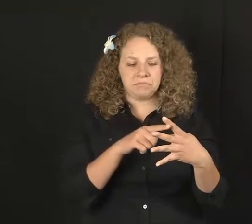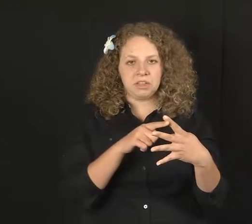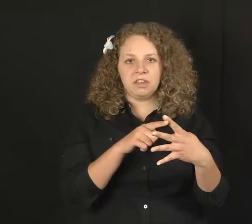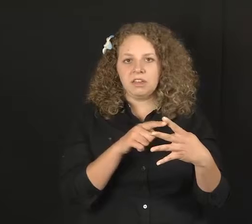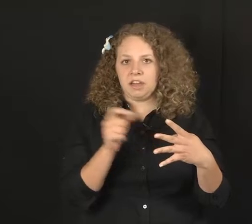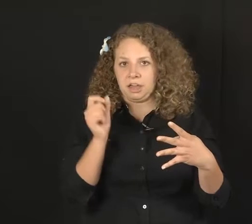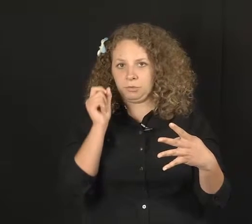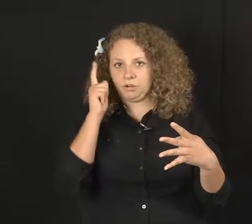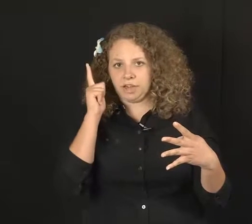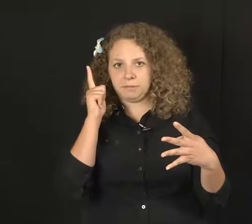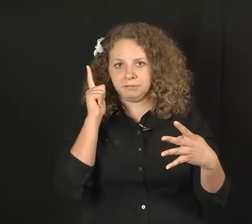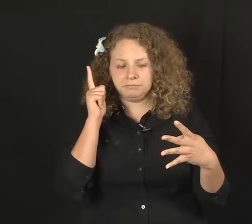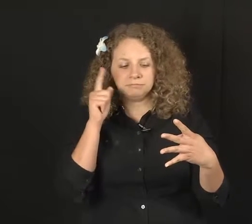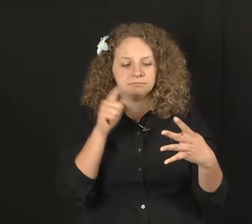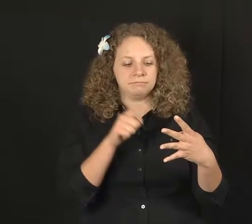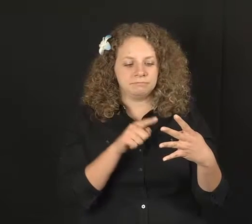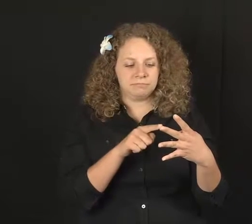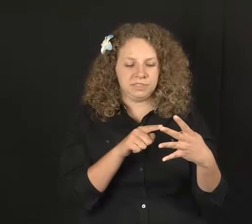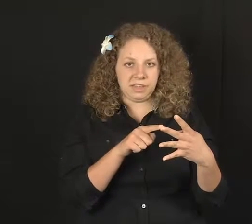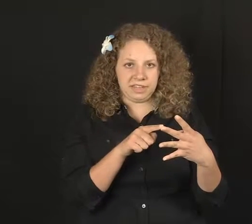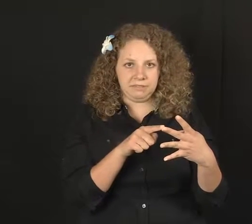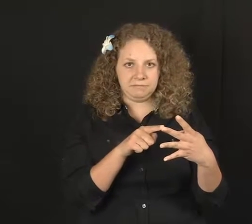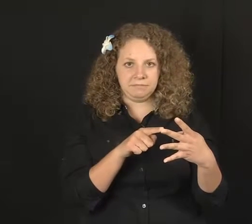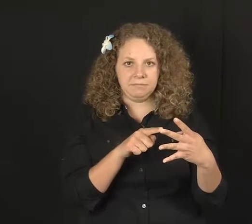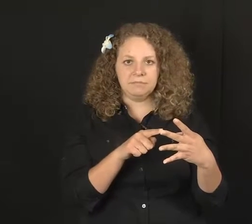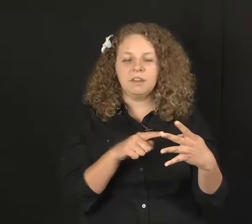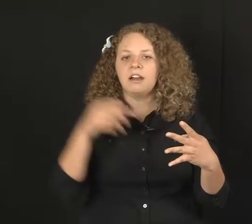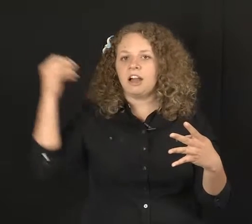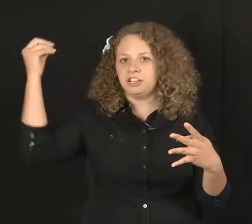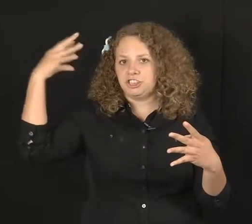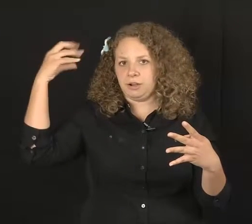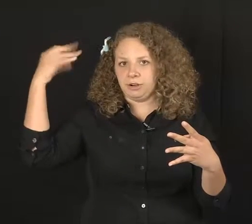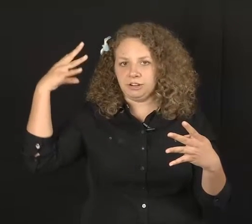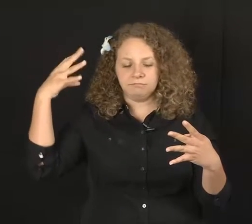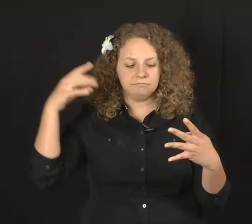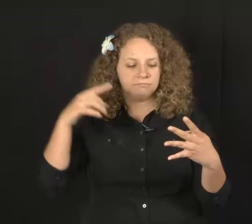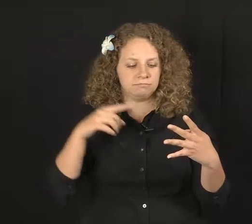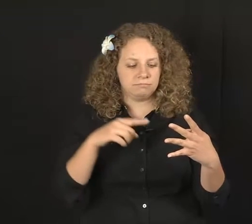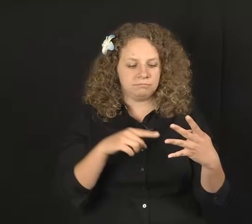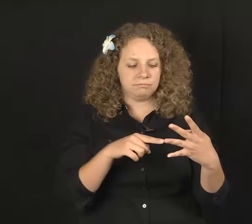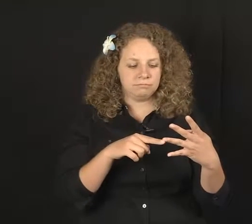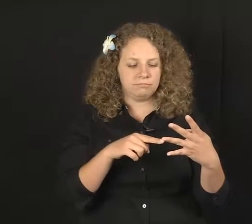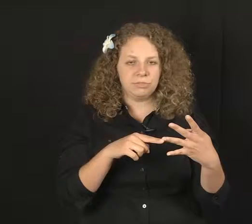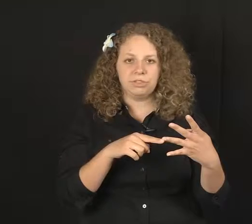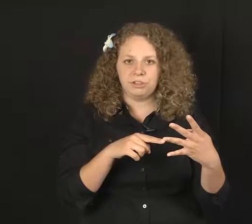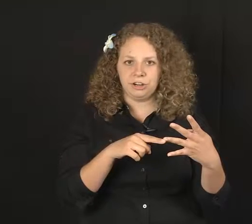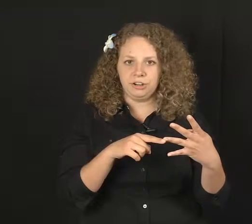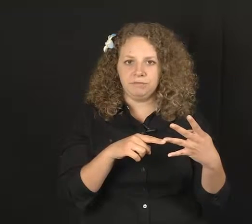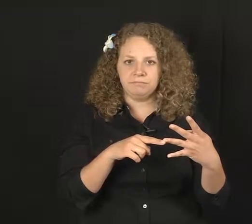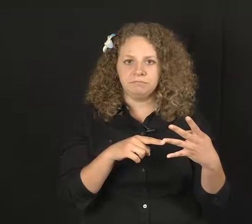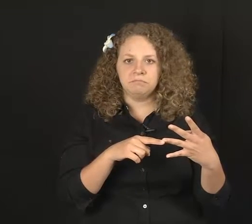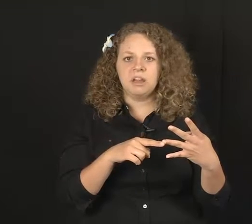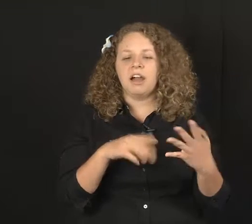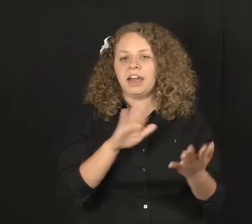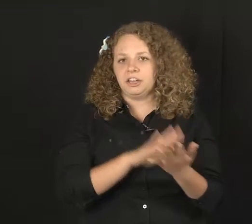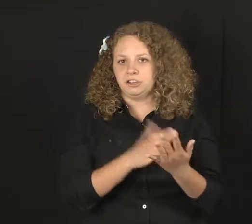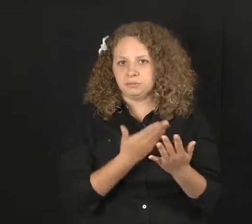I woke up, second, I showered, third, I cooked